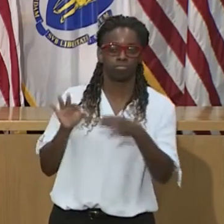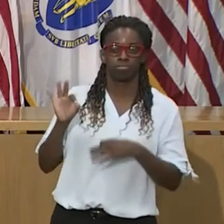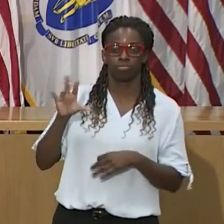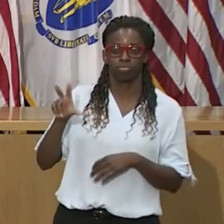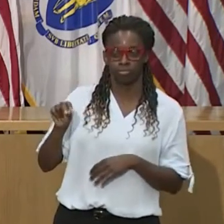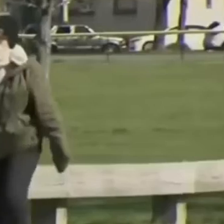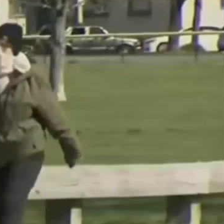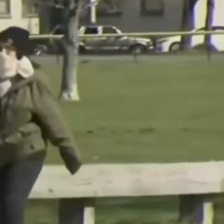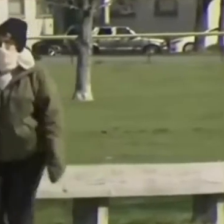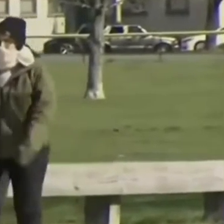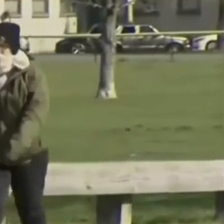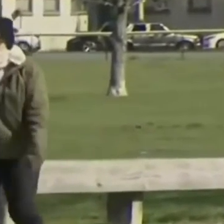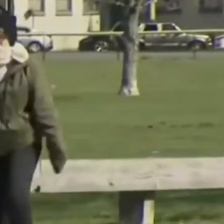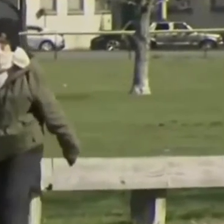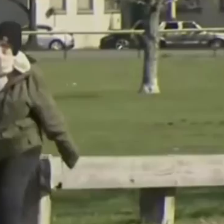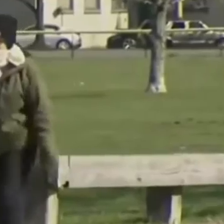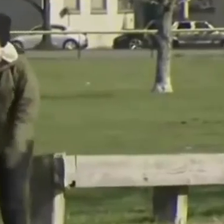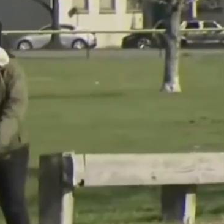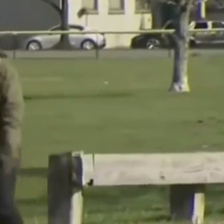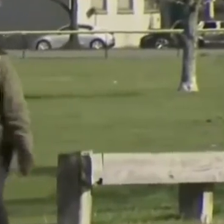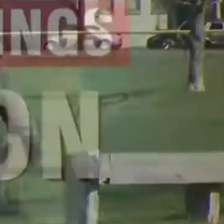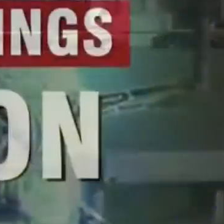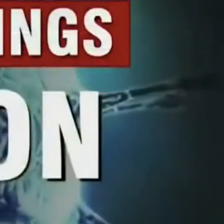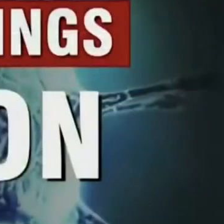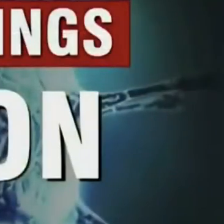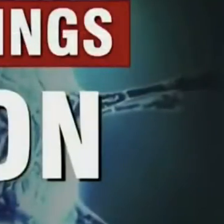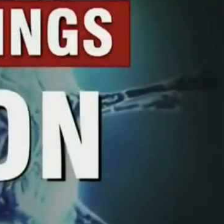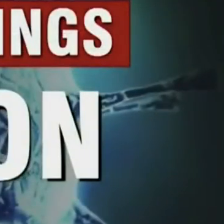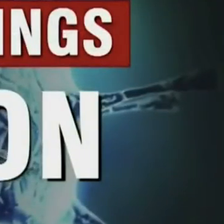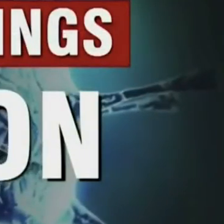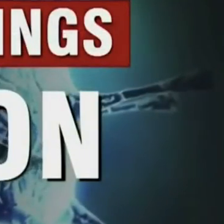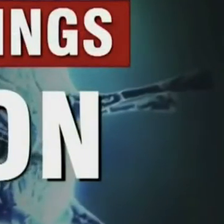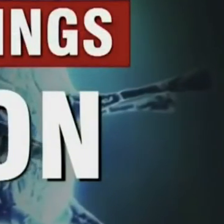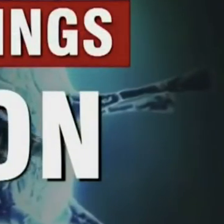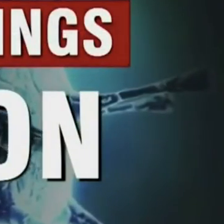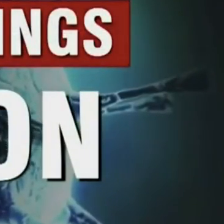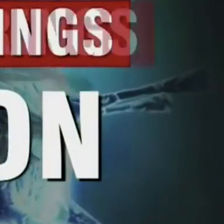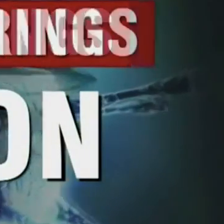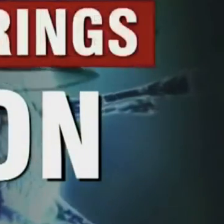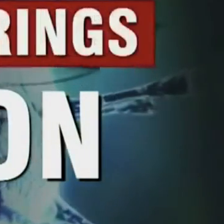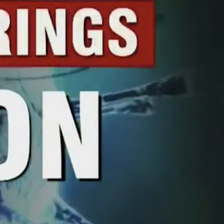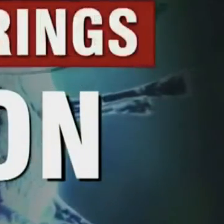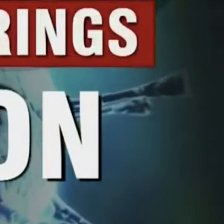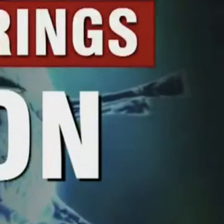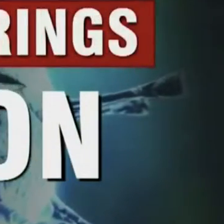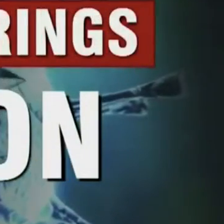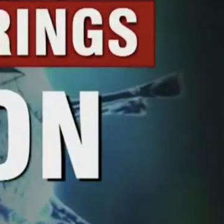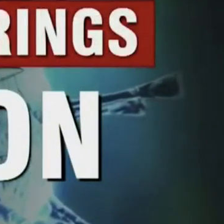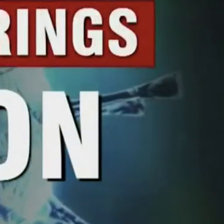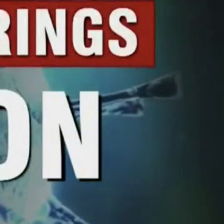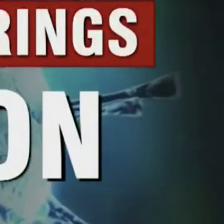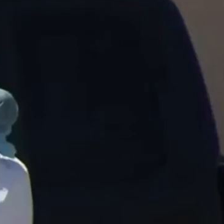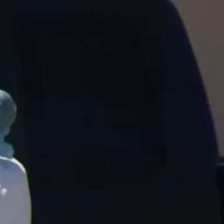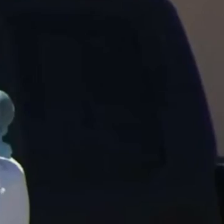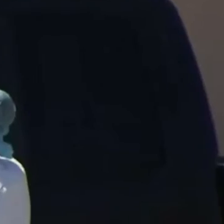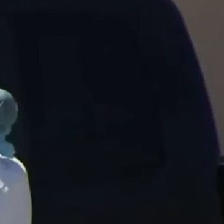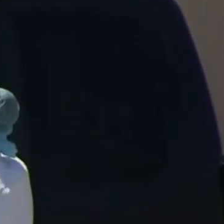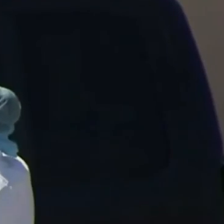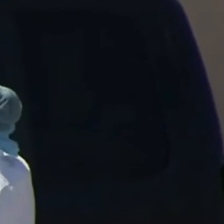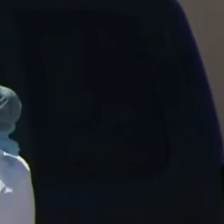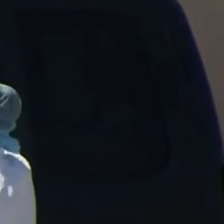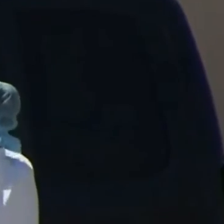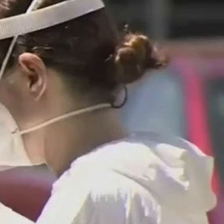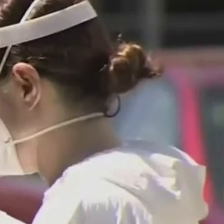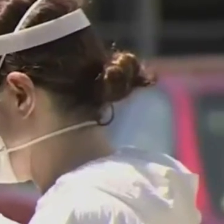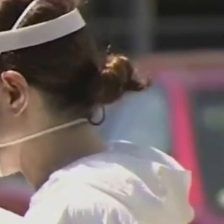presuming people can leave. Social gathering limits are also being reduced. Indoor gatherings to 10 people, outdoor to 25. The governor